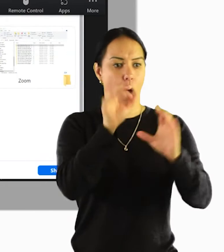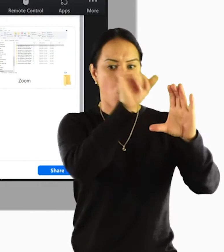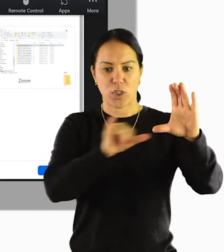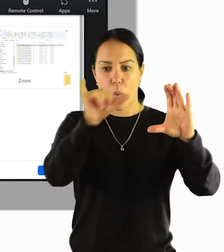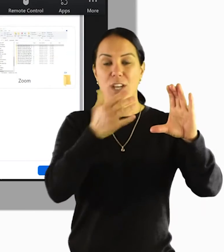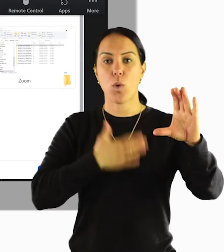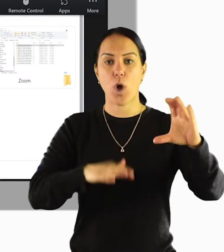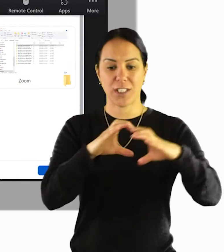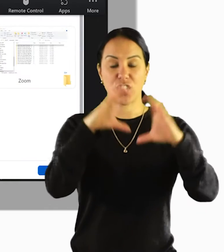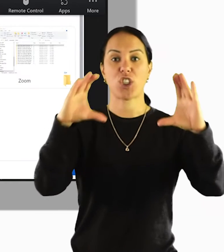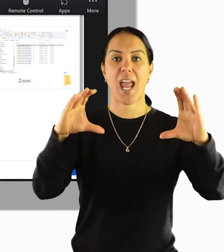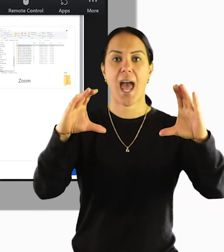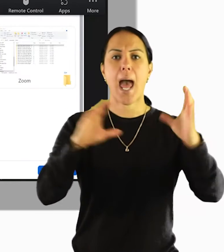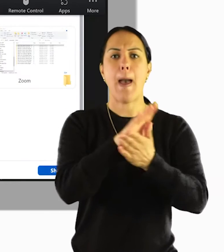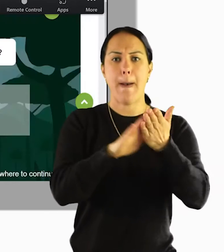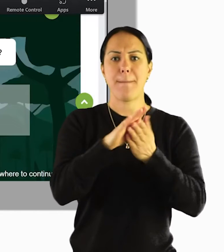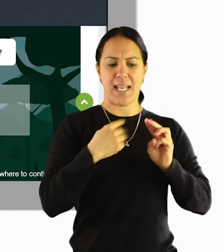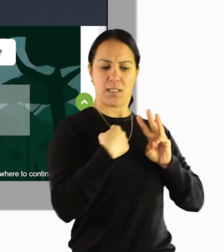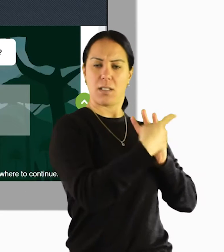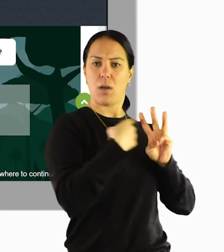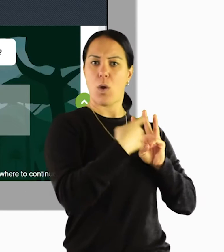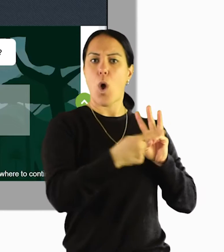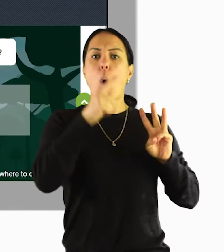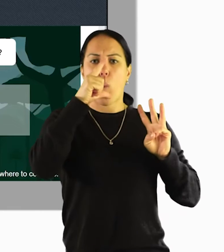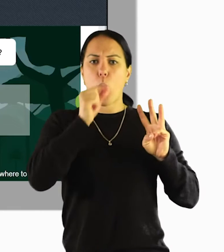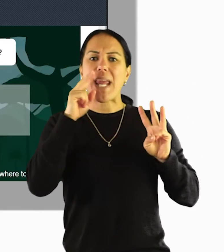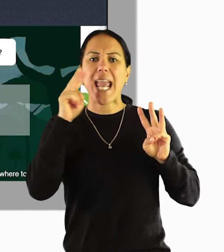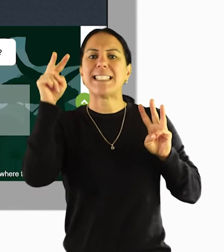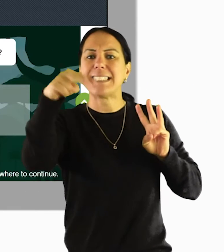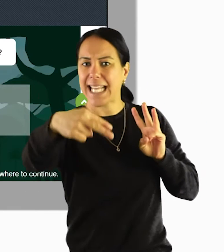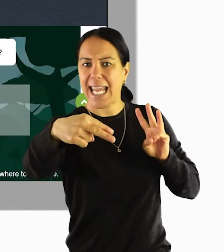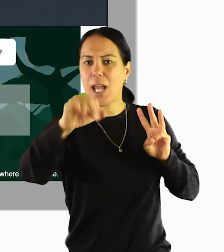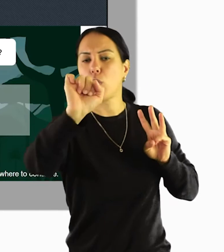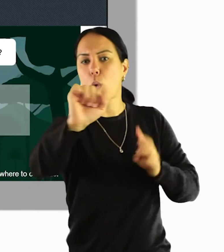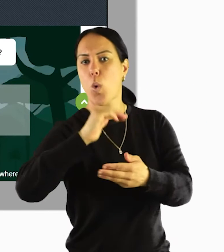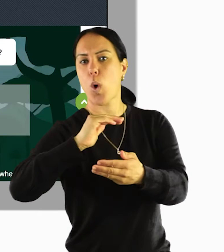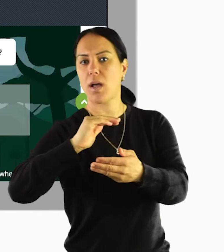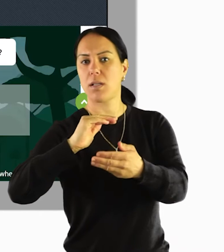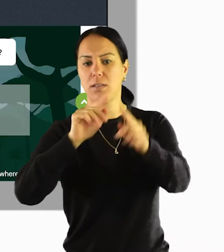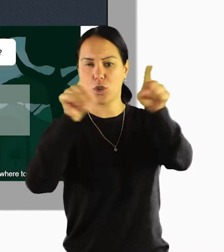You press share and that means the facilitators can now see what you're seeing.